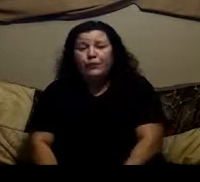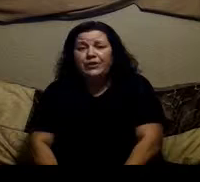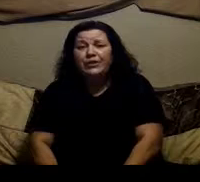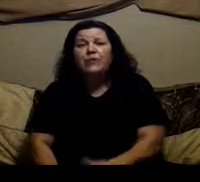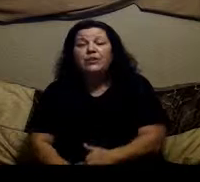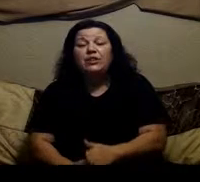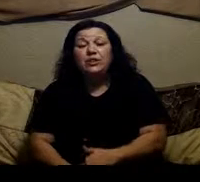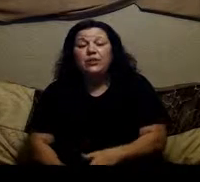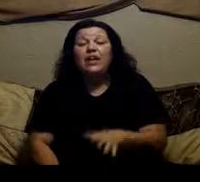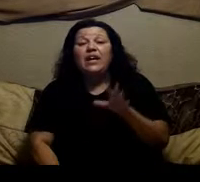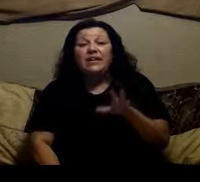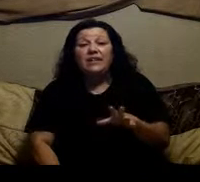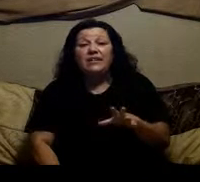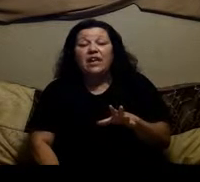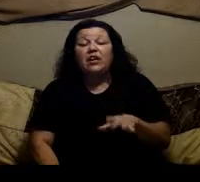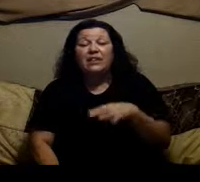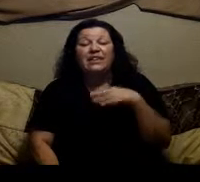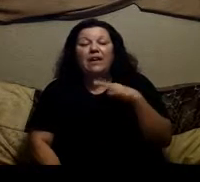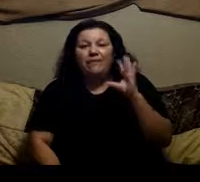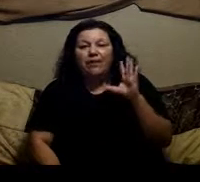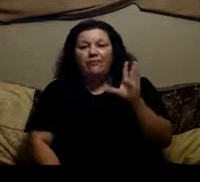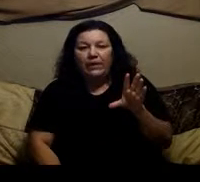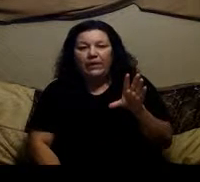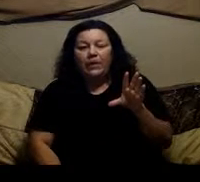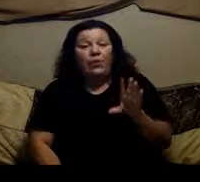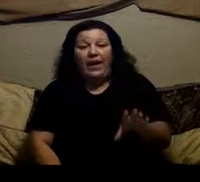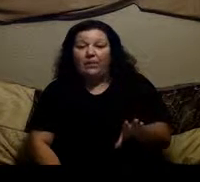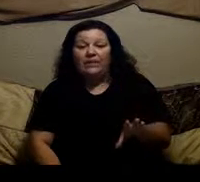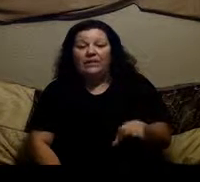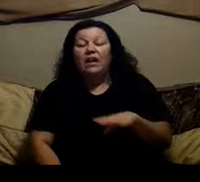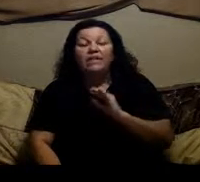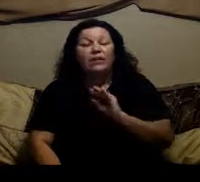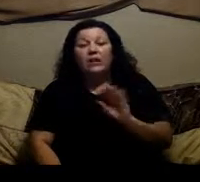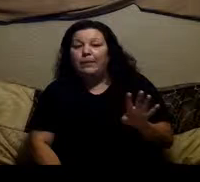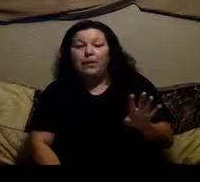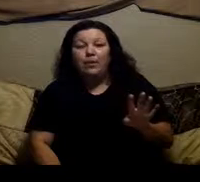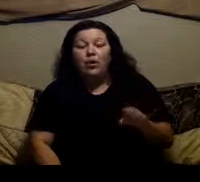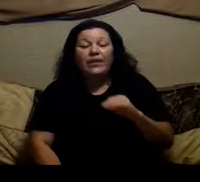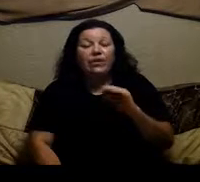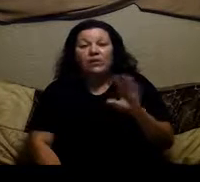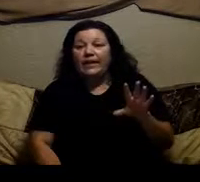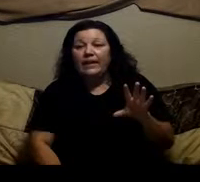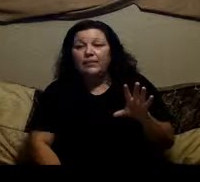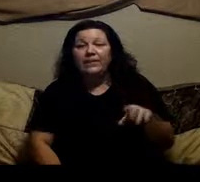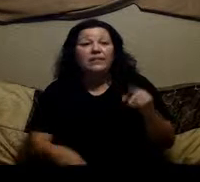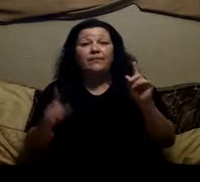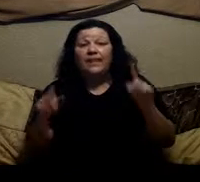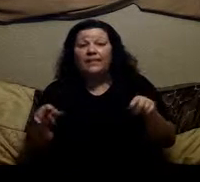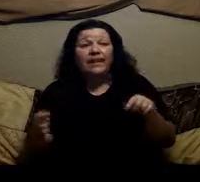the first thing that you need to do is you need to get very friendly with enemas There's a lot of people that don't like enemas if that's the